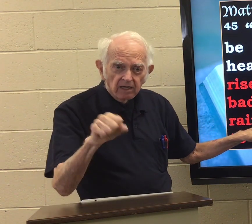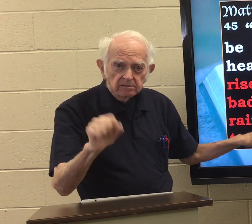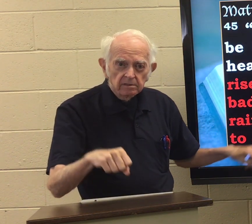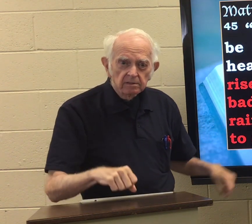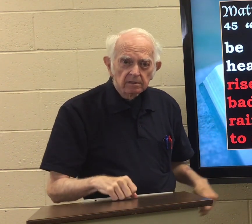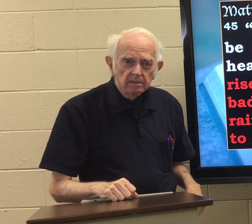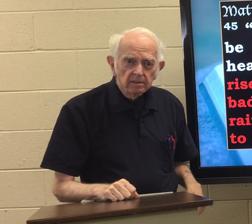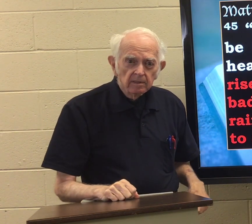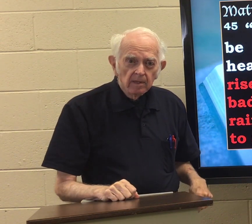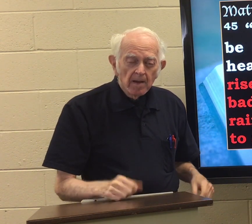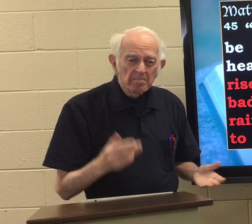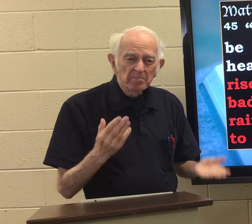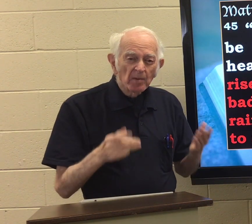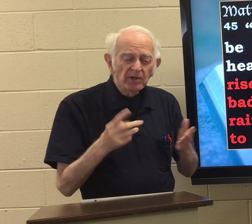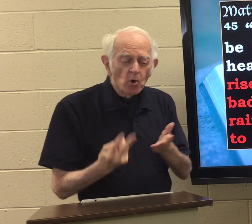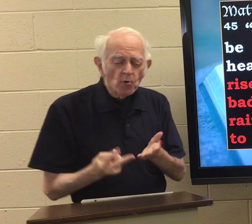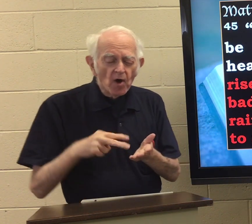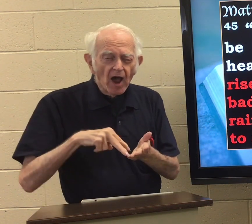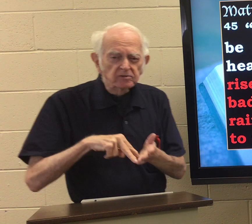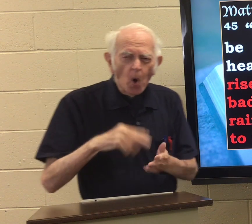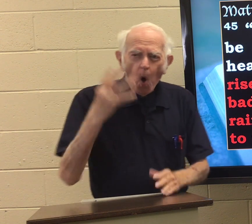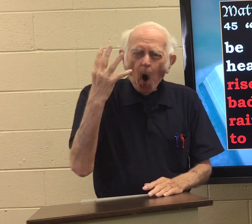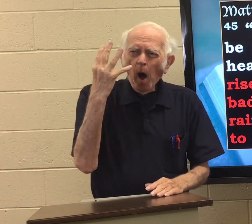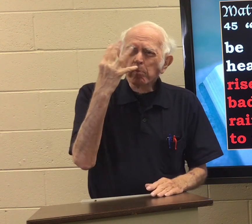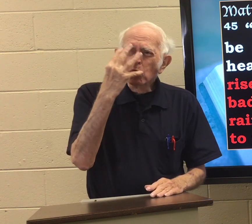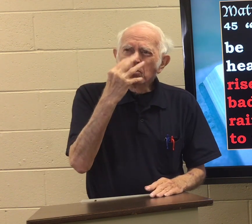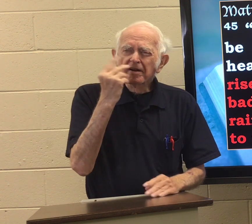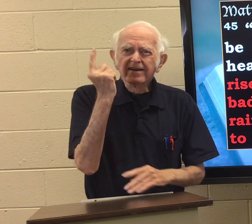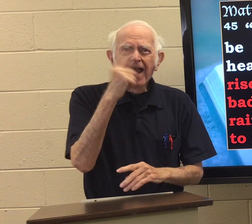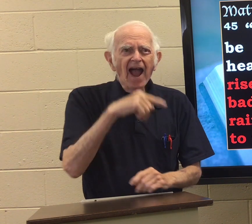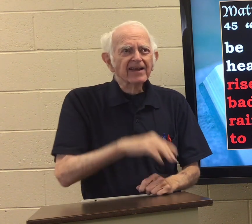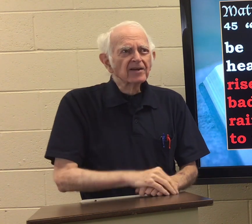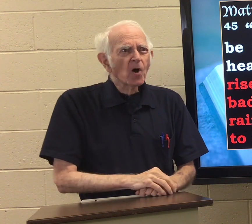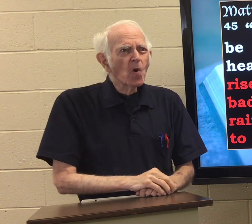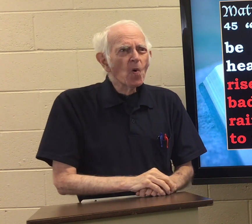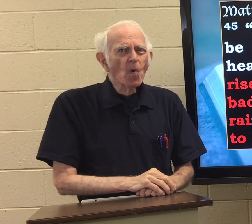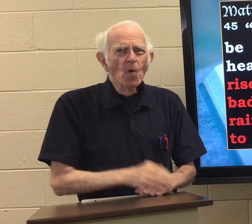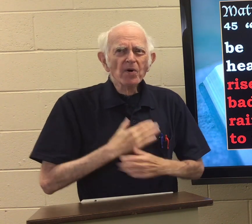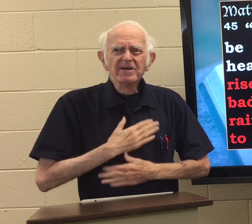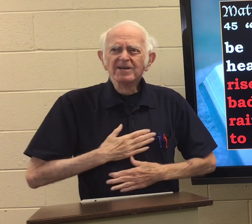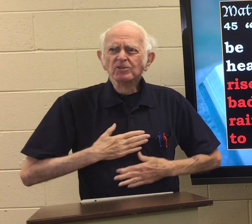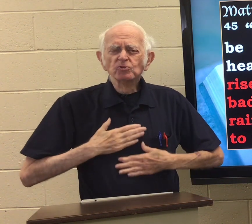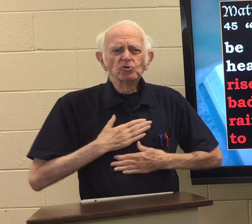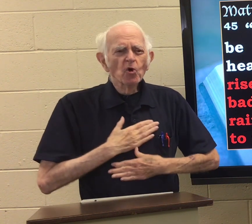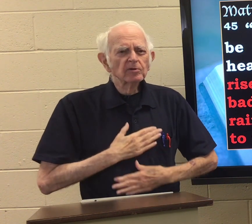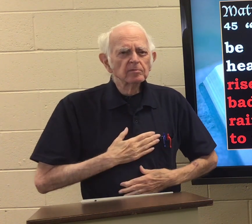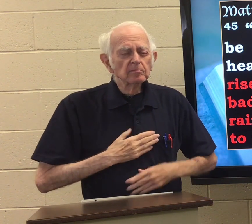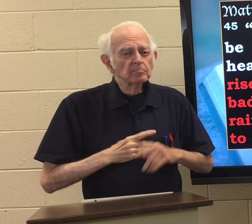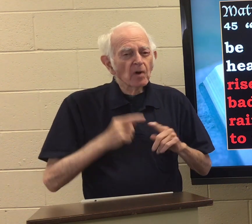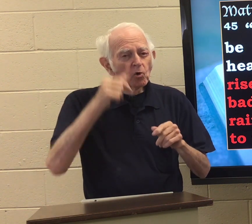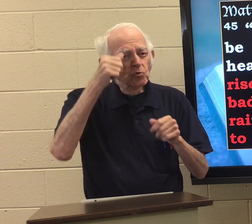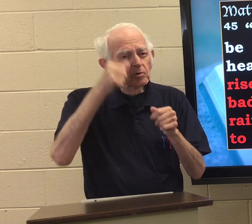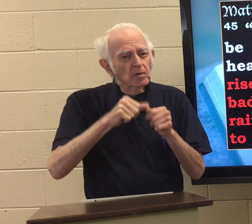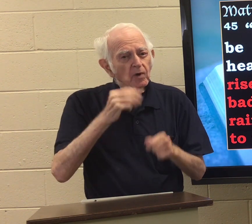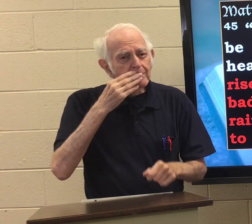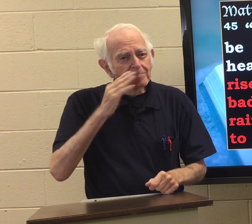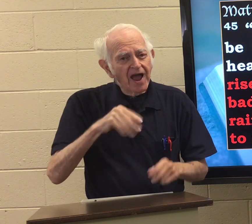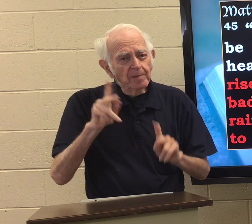Yes. Maybe you get up in the morning. It's a beautiful day. And you enjoy it. But remember,